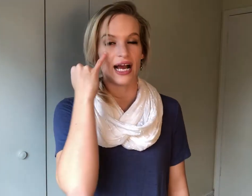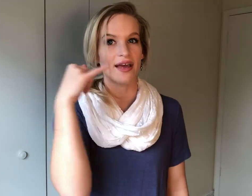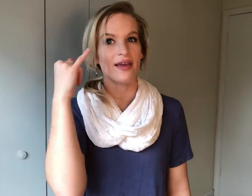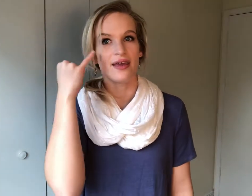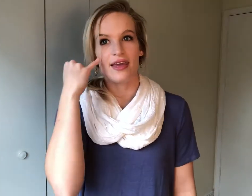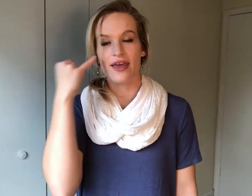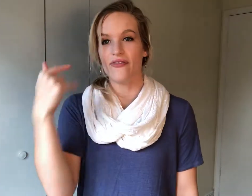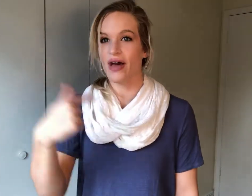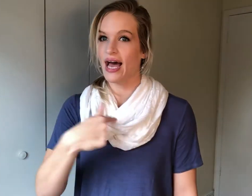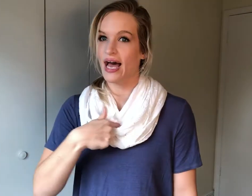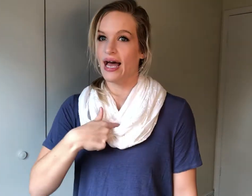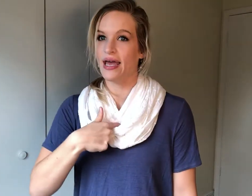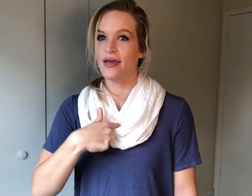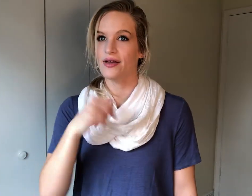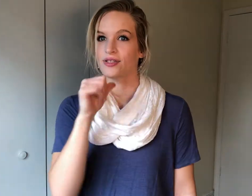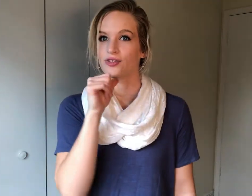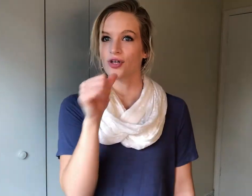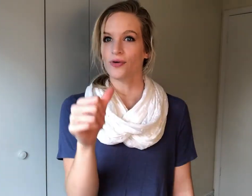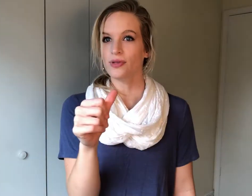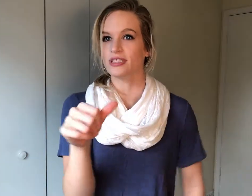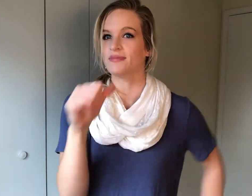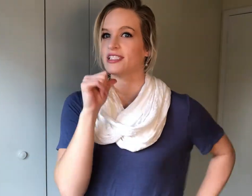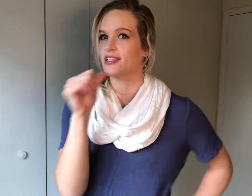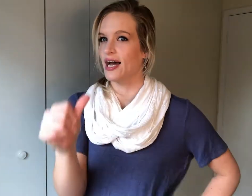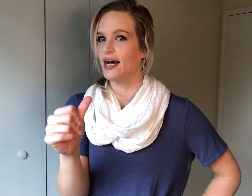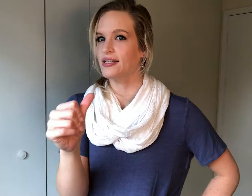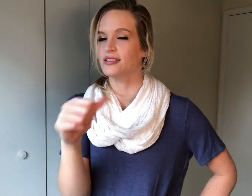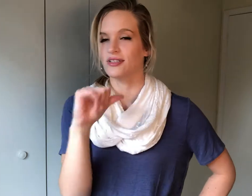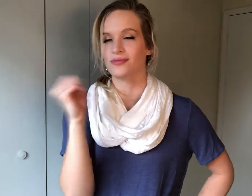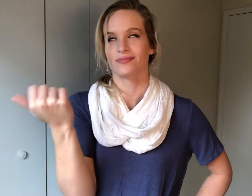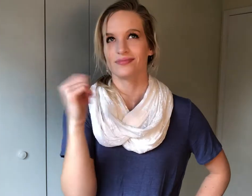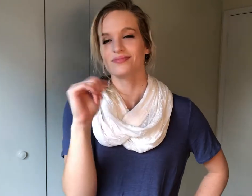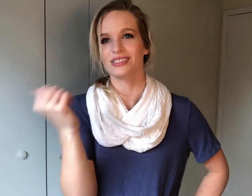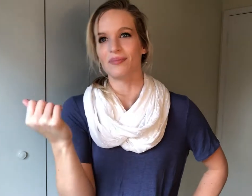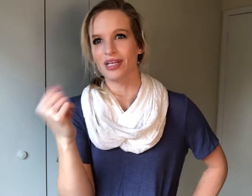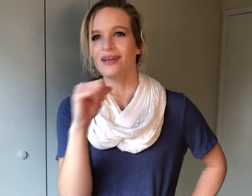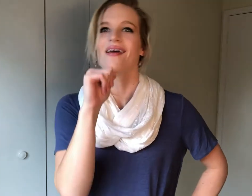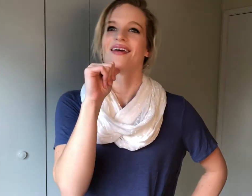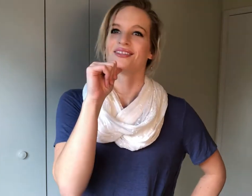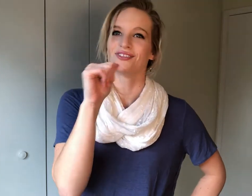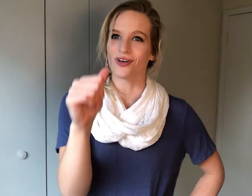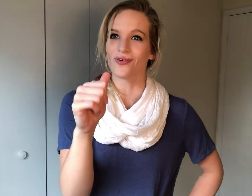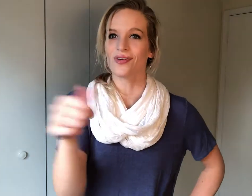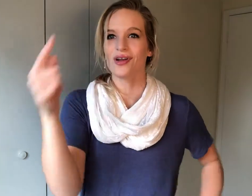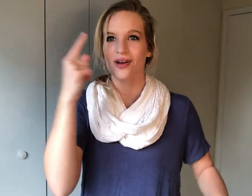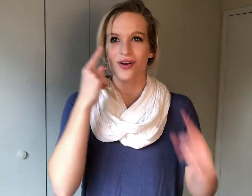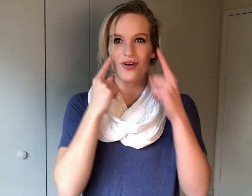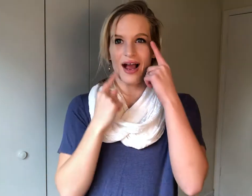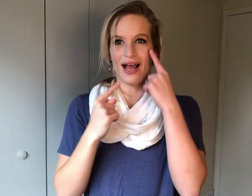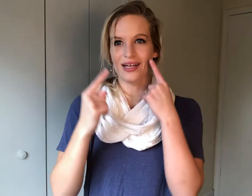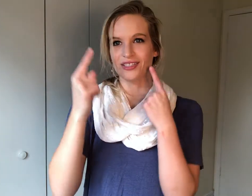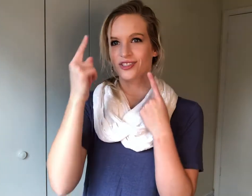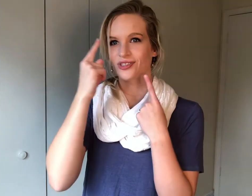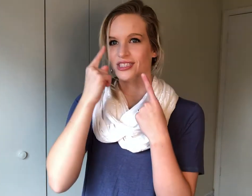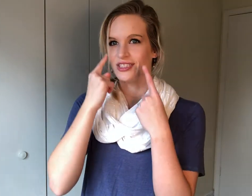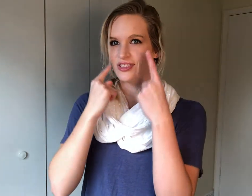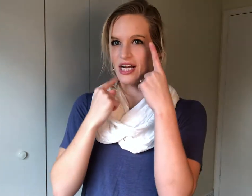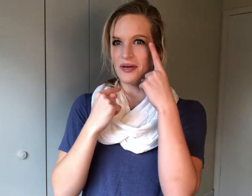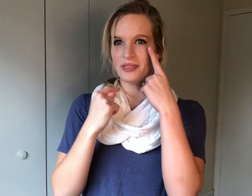eye if I don't this means not so same thing don't cry to show the teardrops